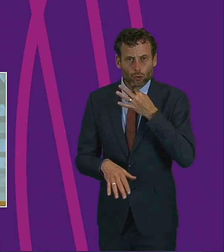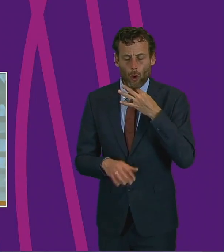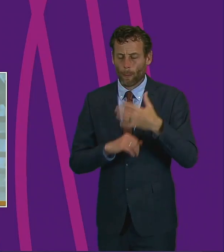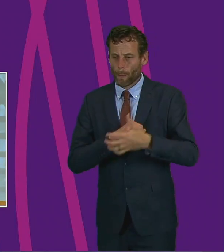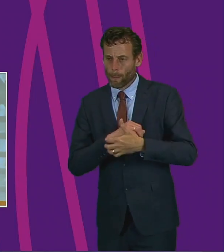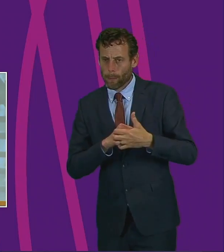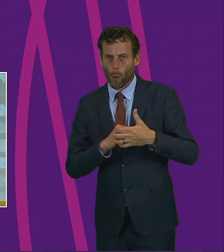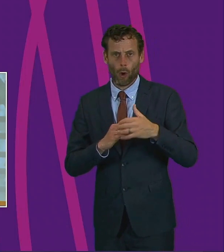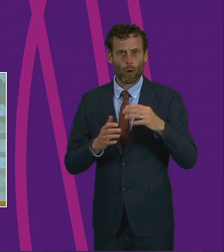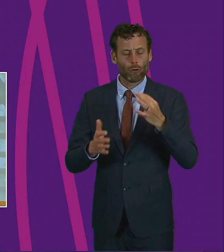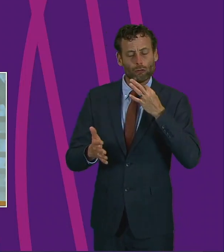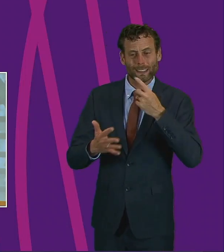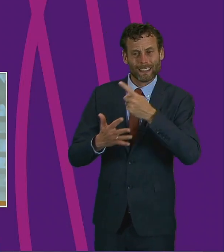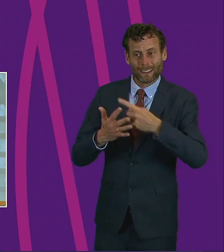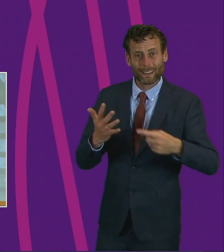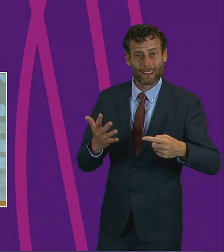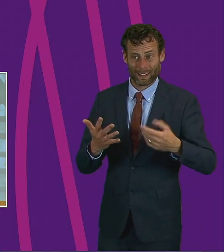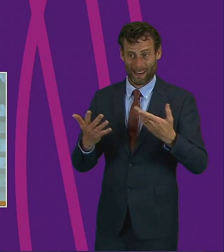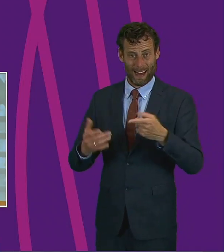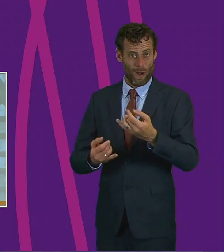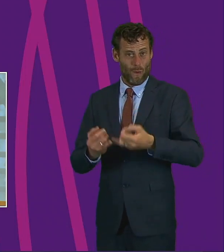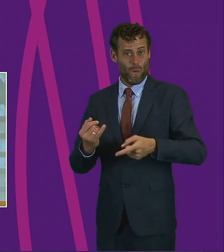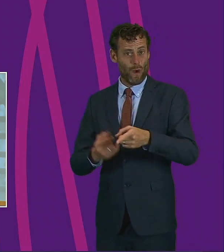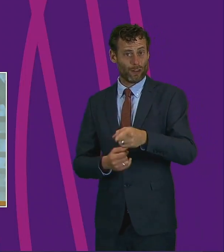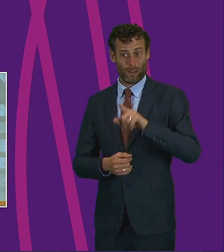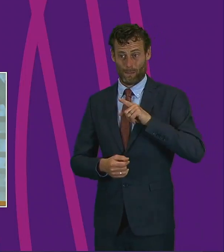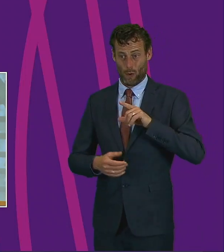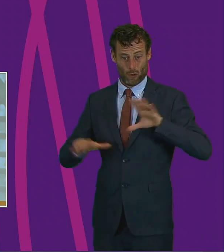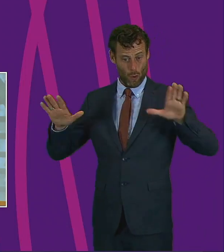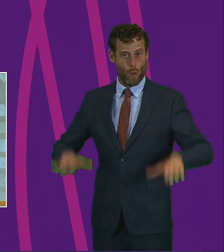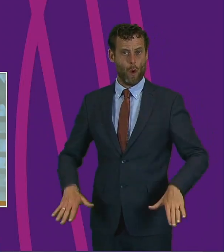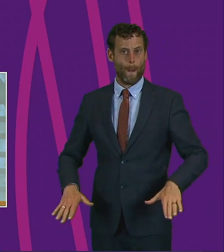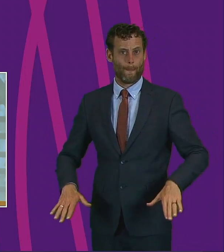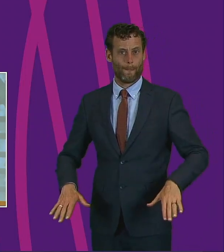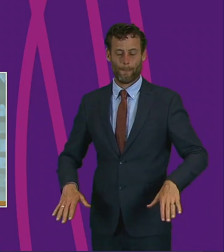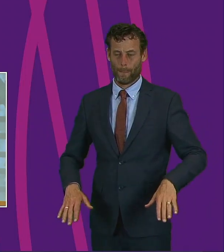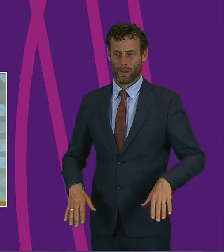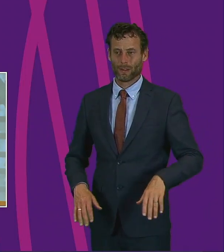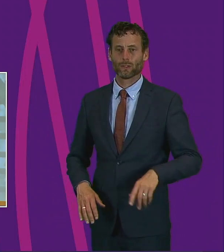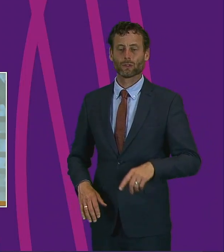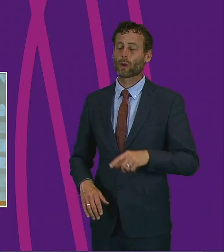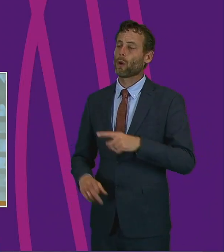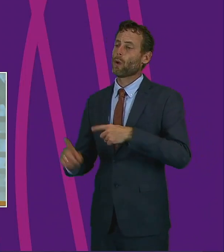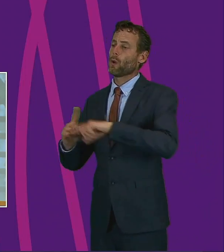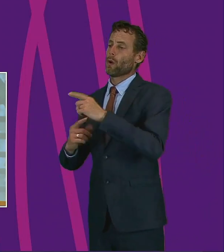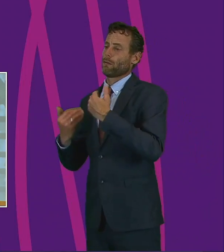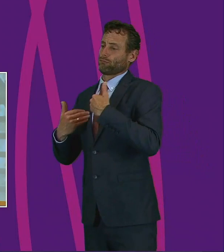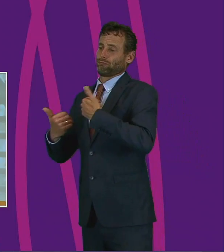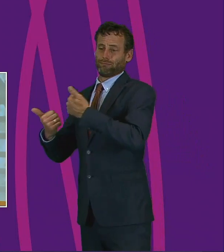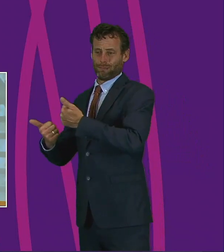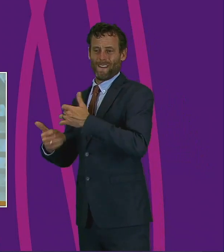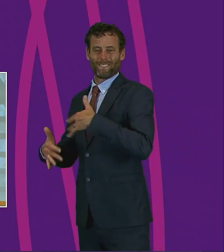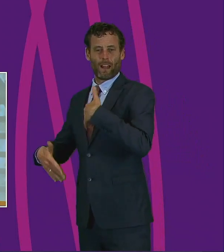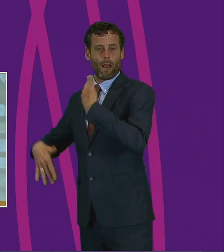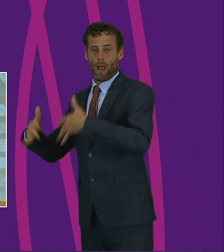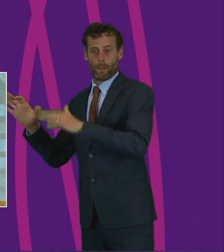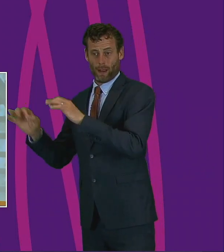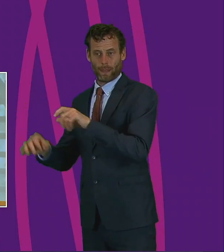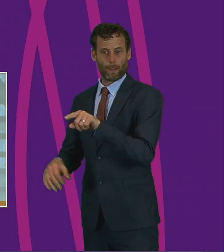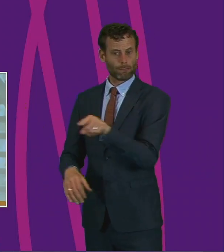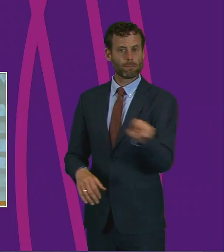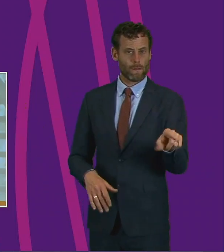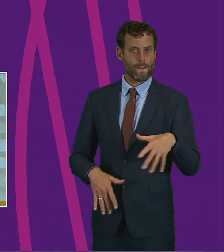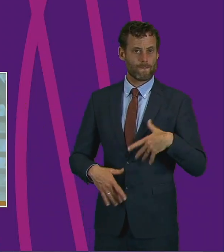stubbornly over decades, and the harms caused by the pandemic are not felt equally. As we look to the future and our next steps, I think it's